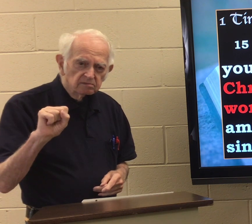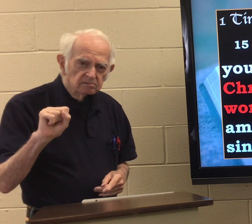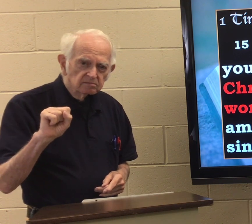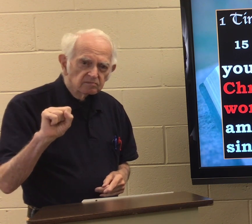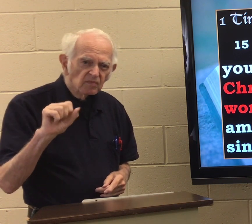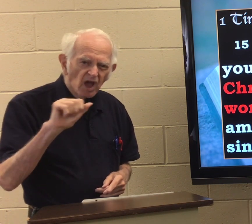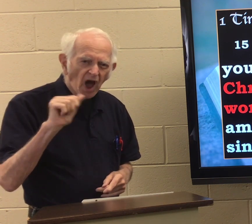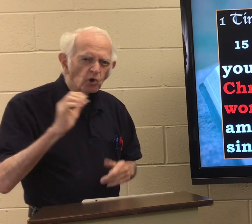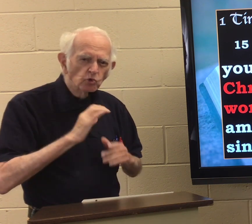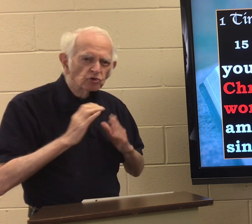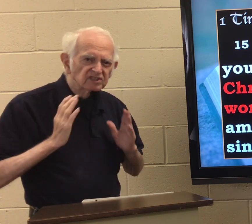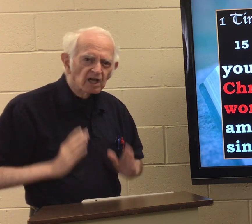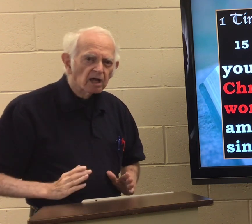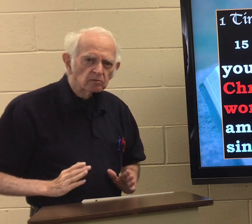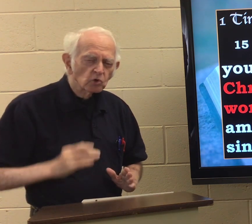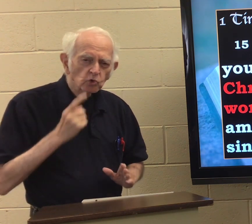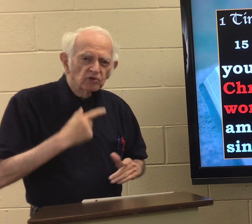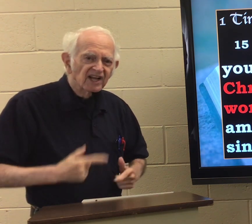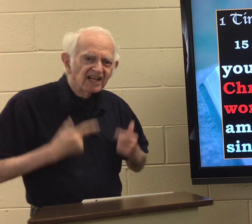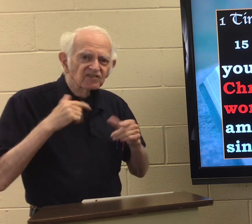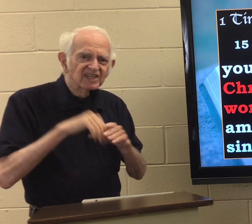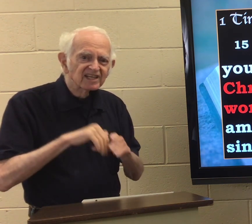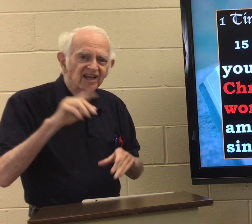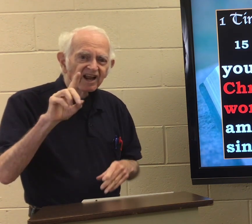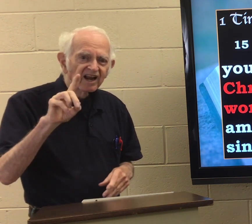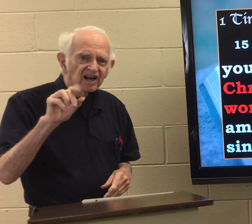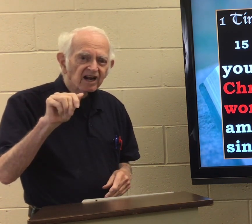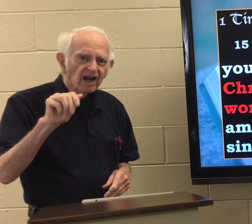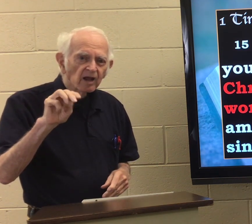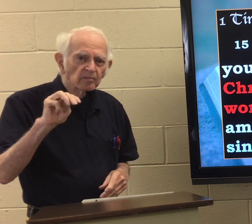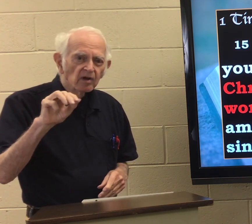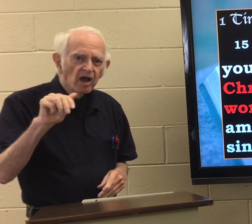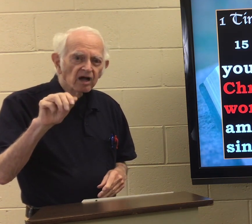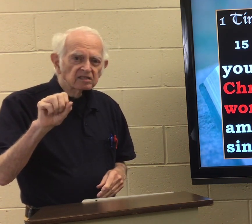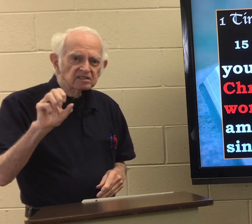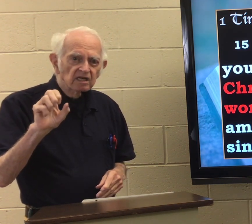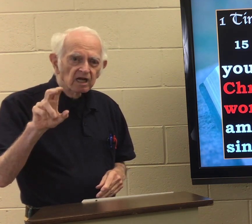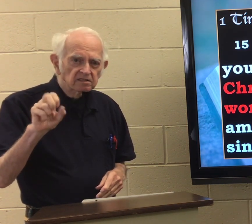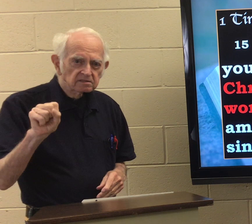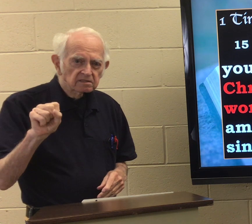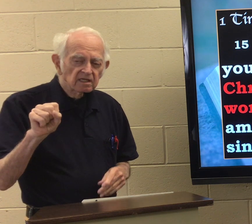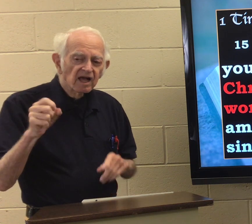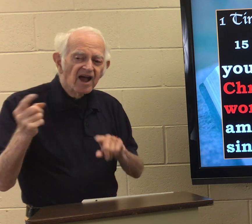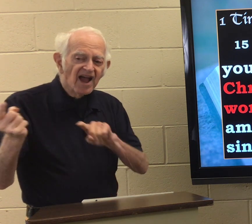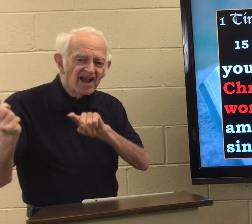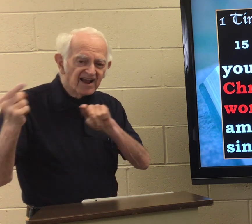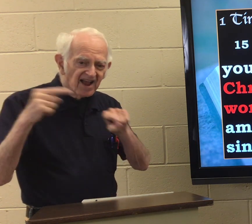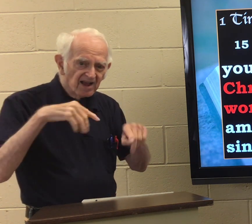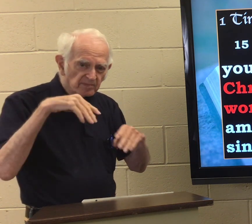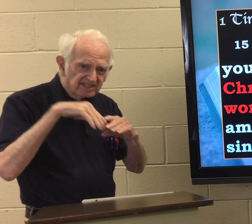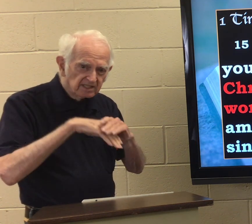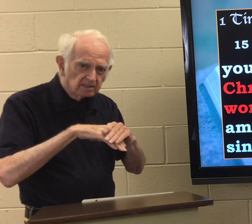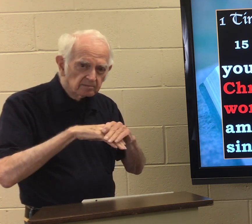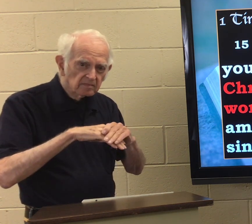a Christian who lived in Damascus, came in